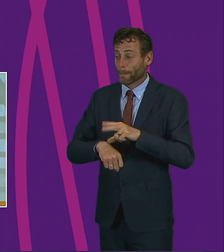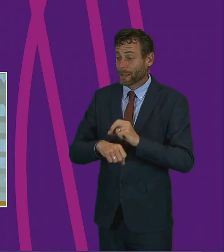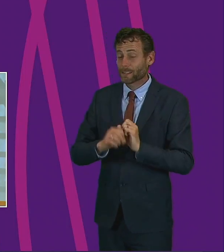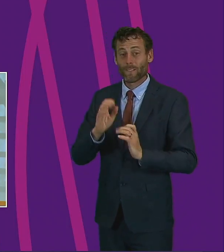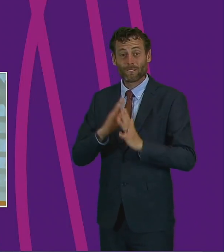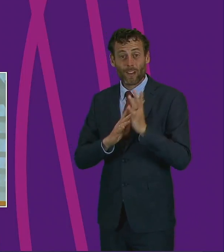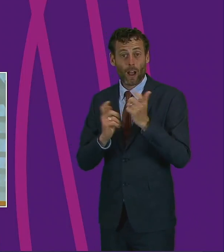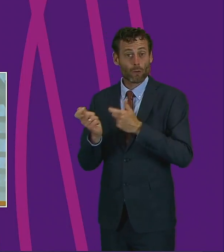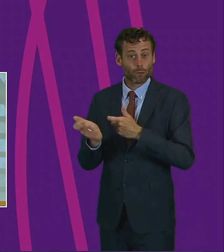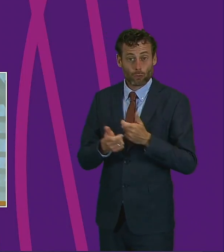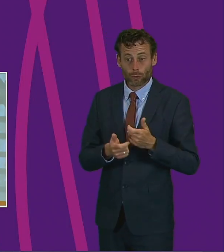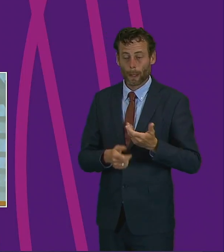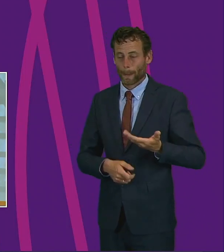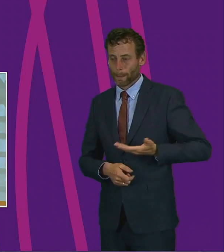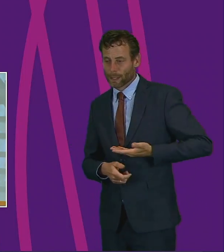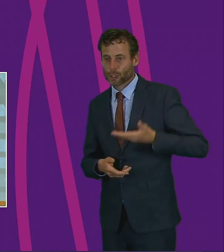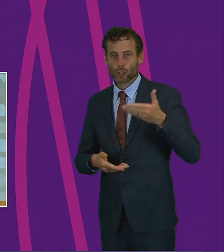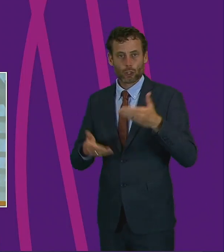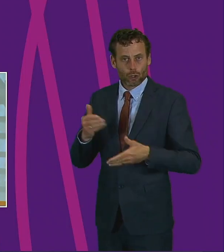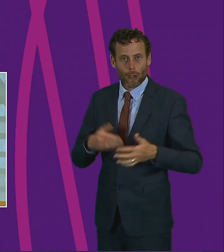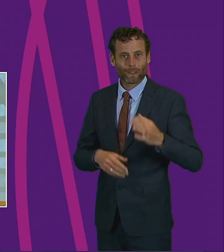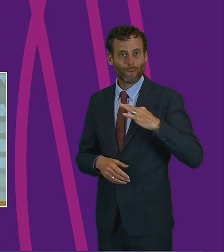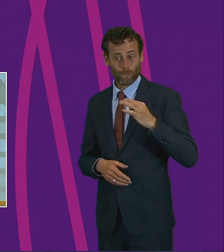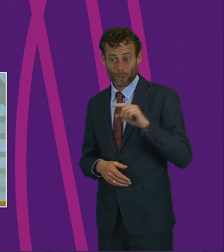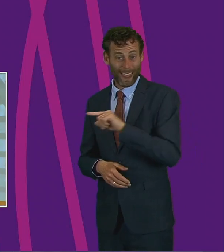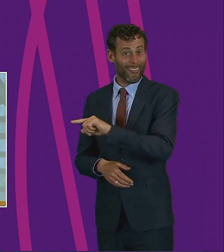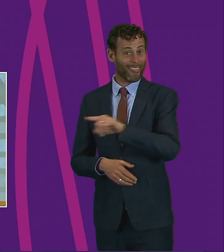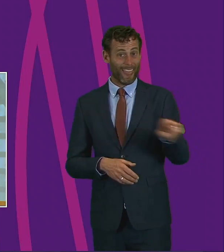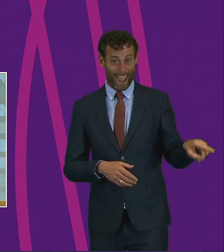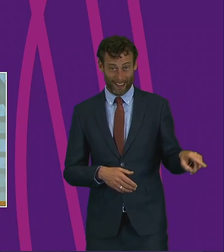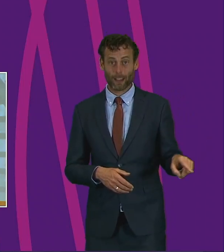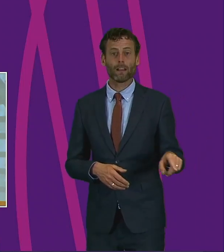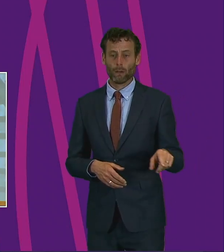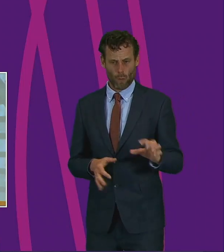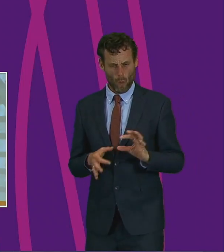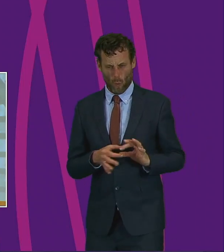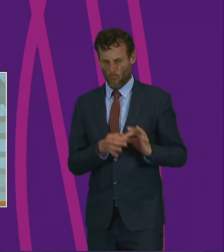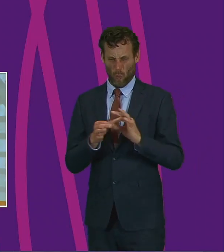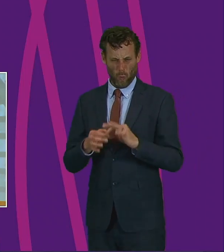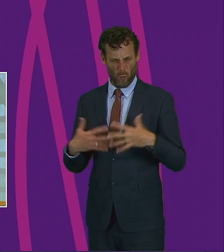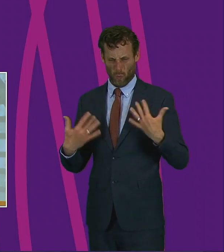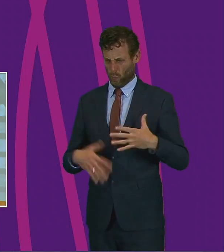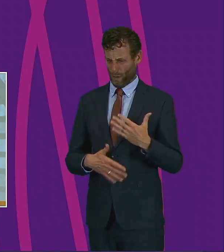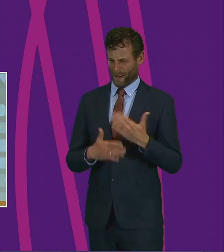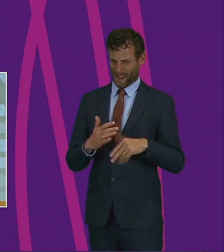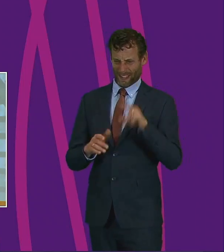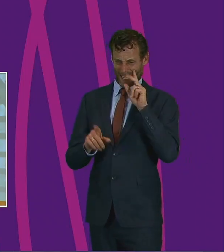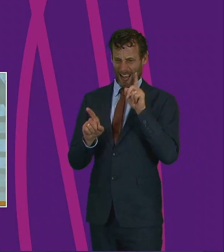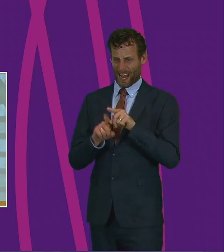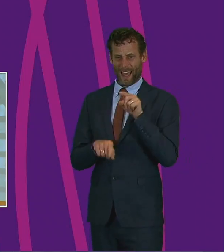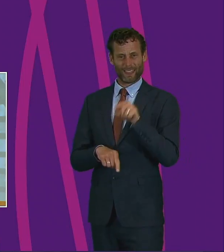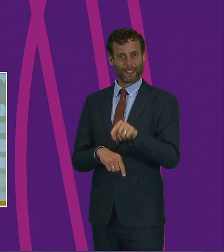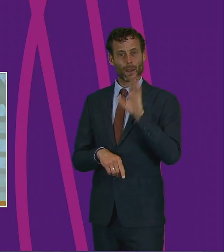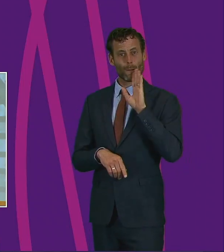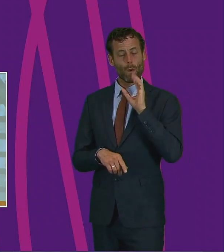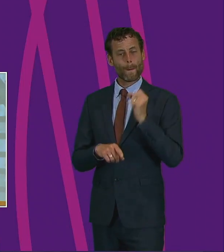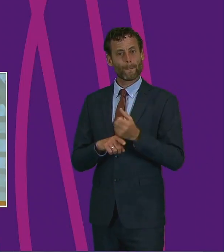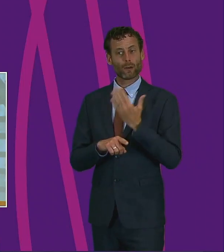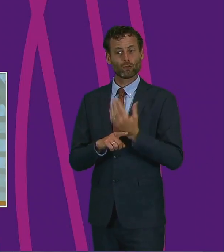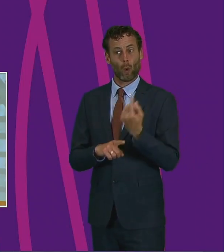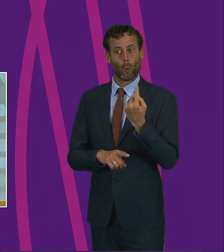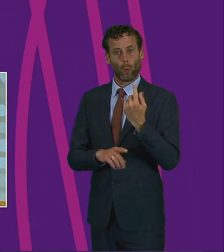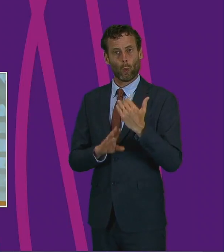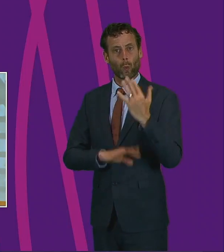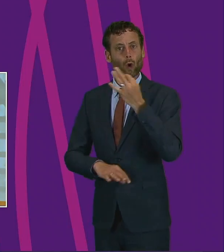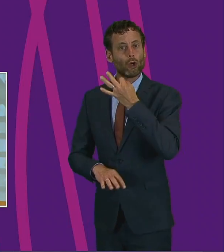businesses, organisations, charities and volunteers, to name but a few, have come together like never before, ensuring that the most vulnerable people aren't